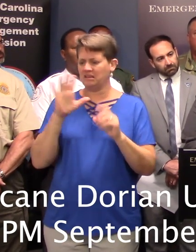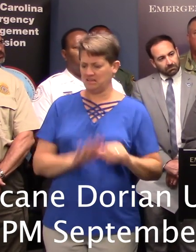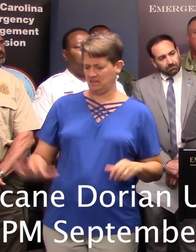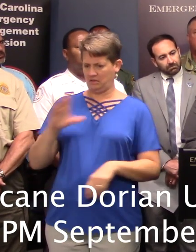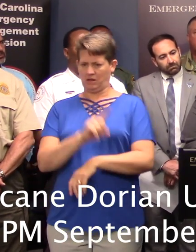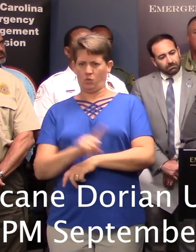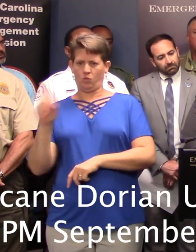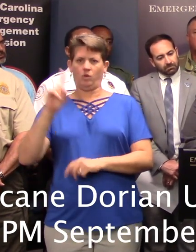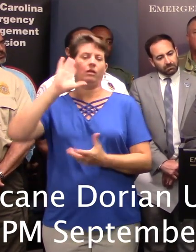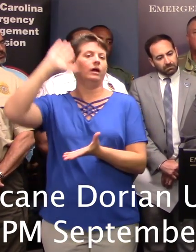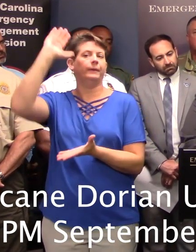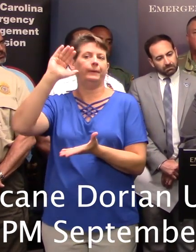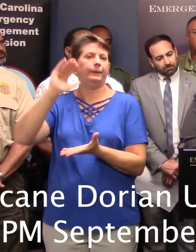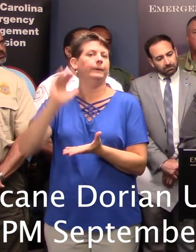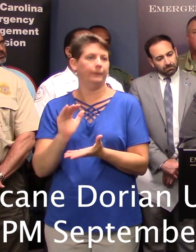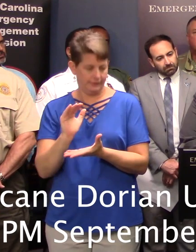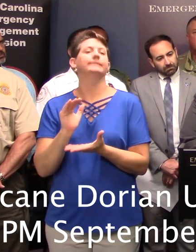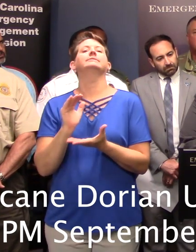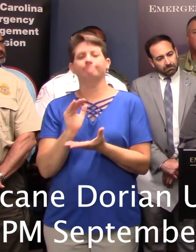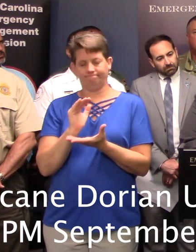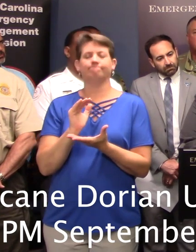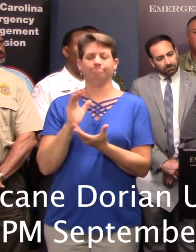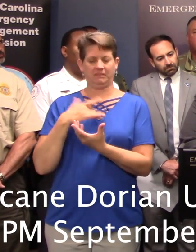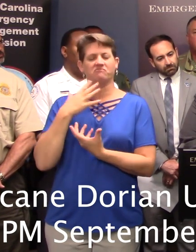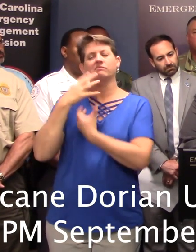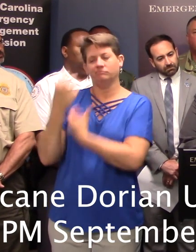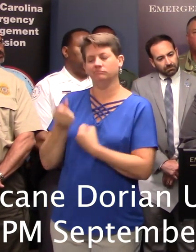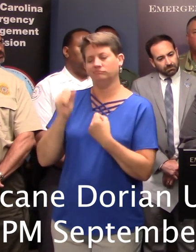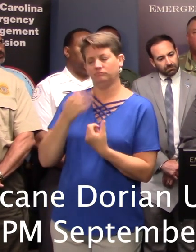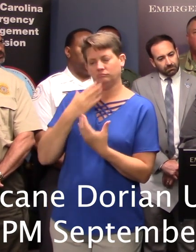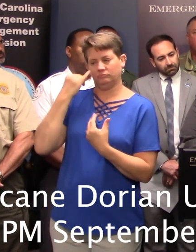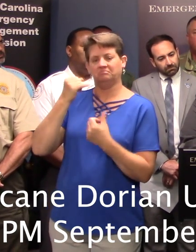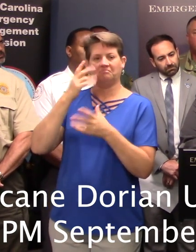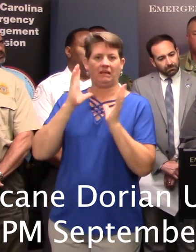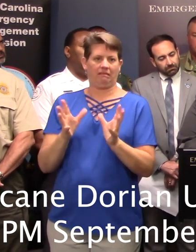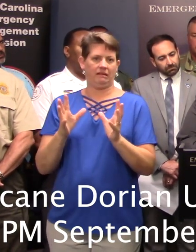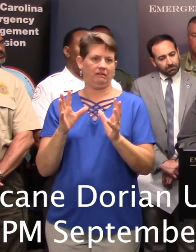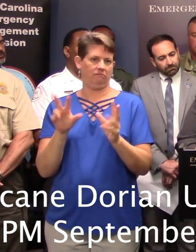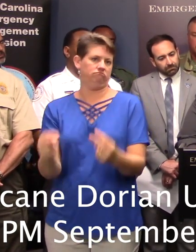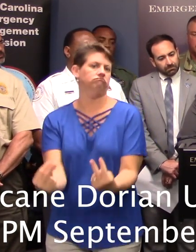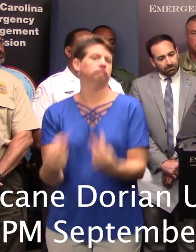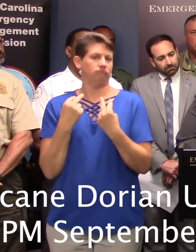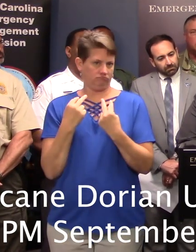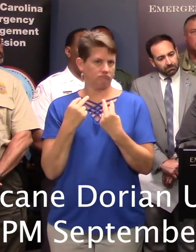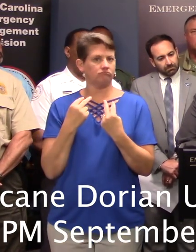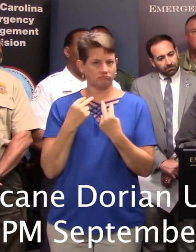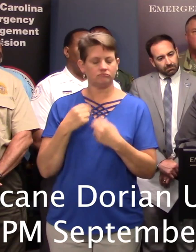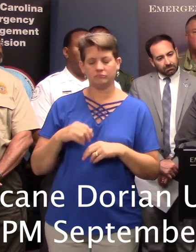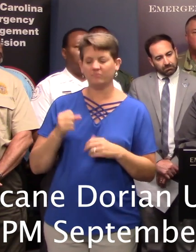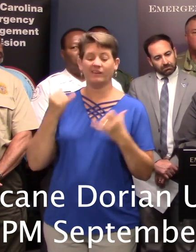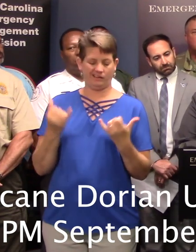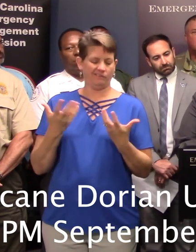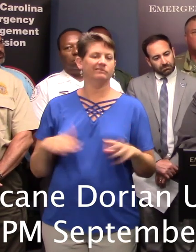1 p.m., which gave us reassurance that we could leave it open until 2 and then begin the process of removing it.